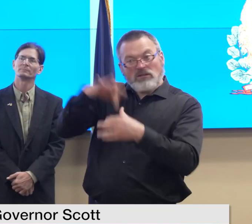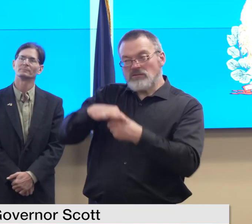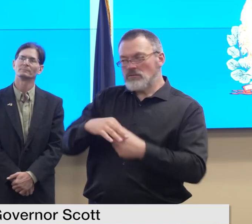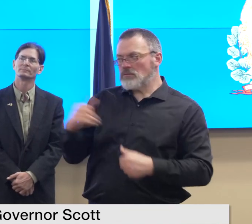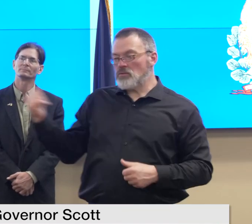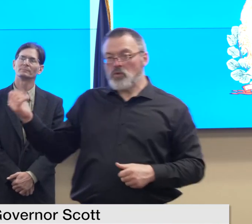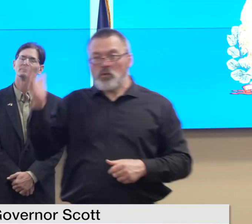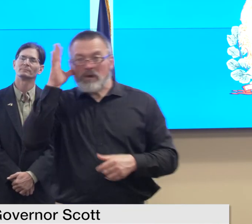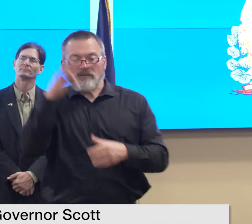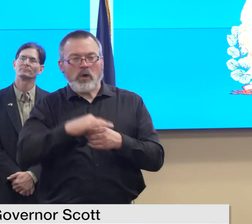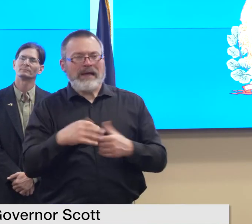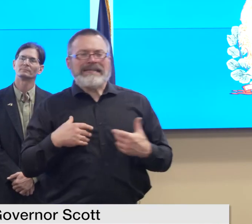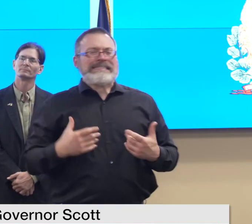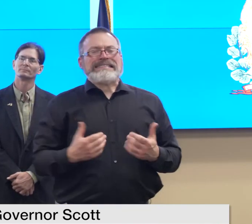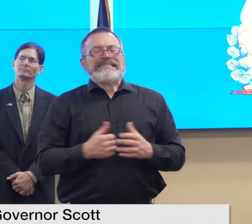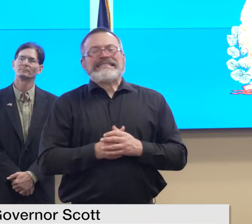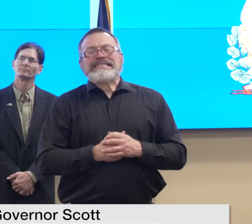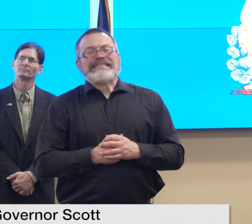thank you